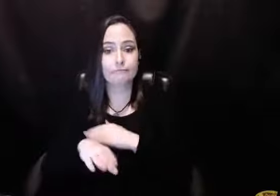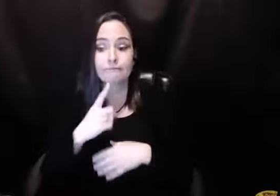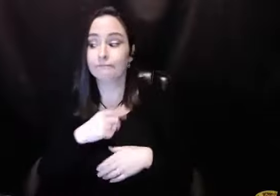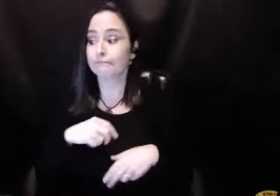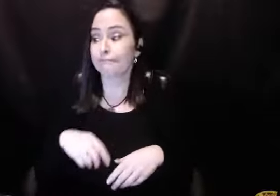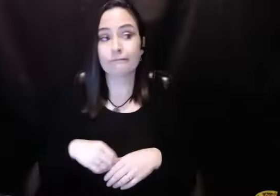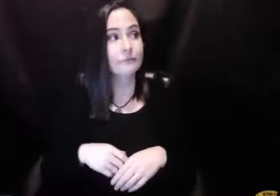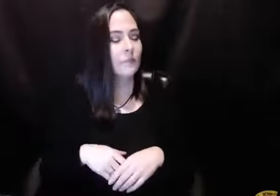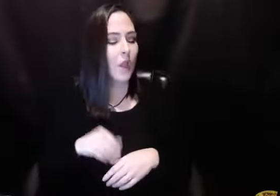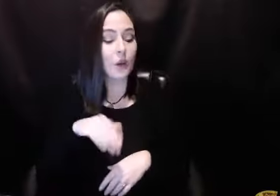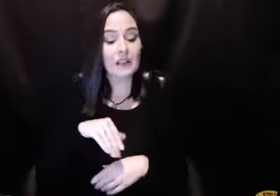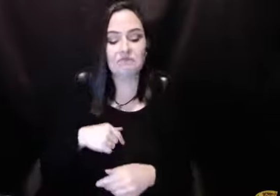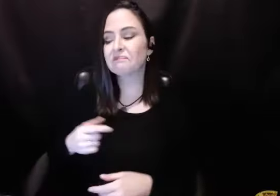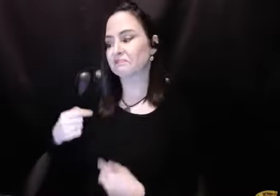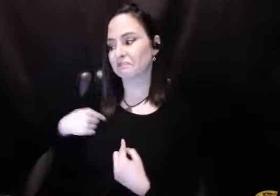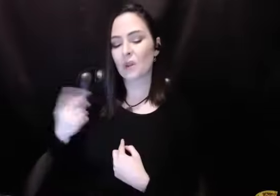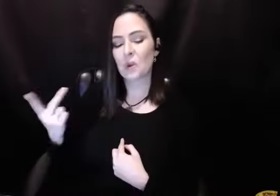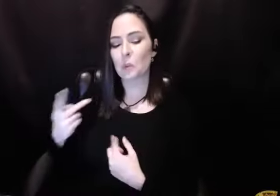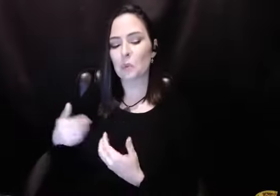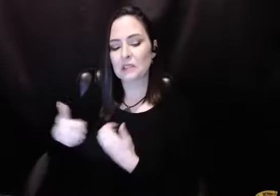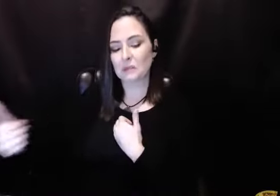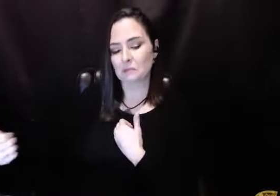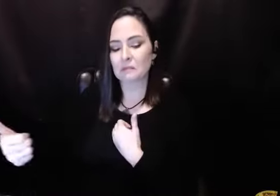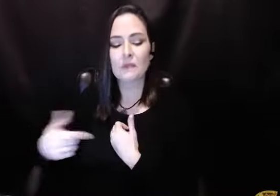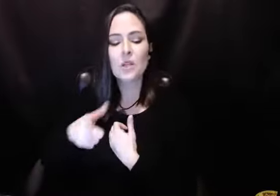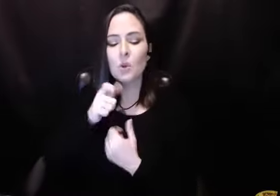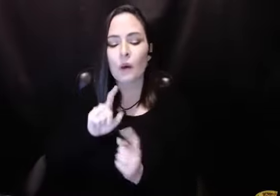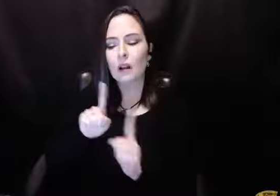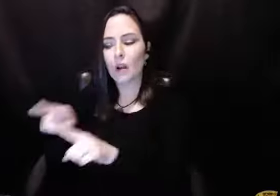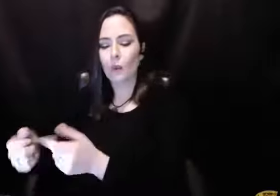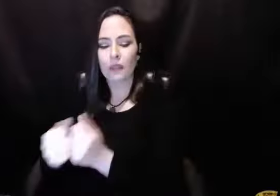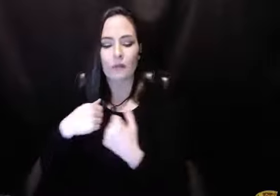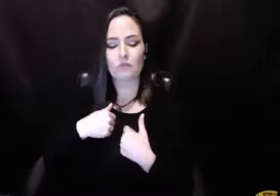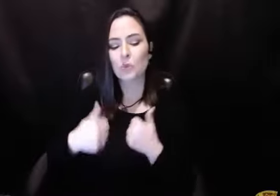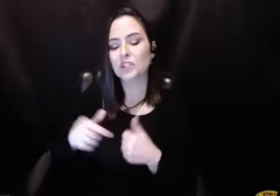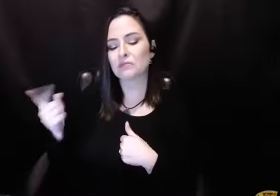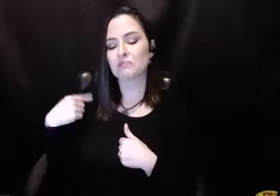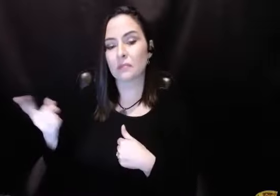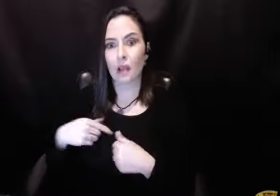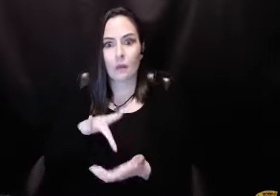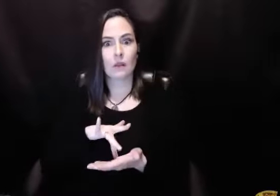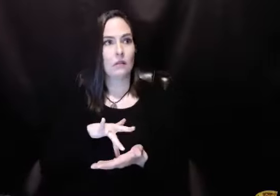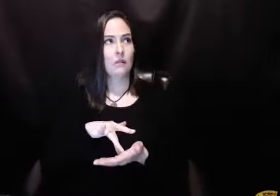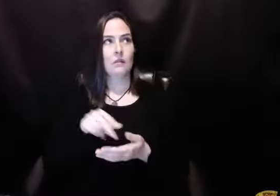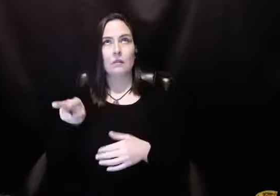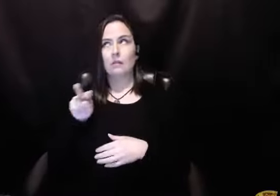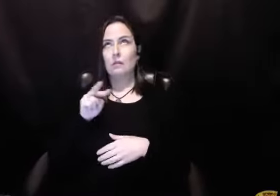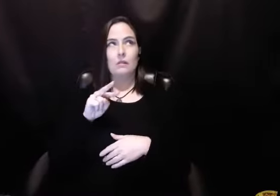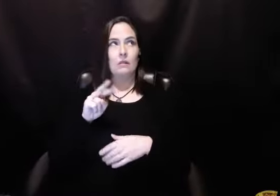came, they would call me in as a child and say, we're going to split up. Who do you want to go with? And so, it was a terrible